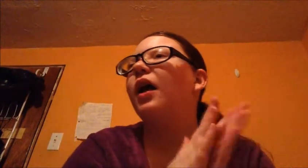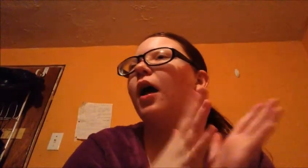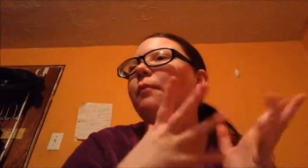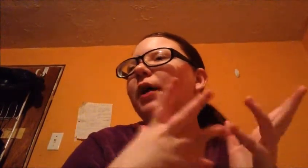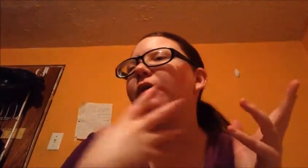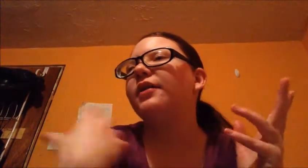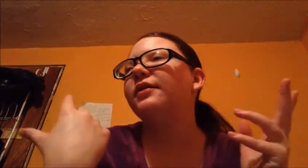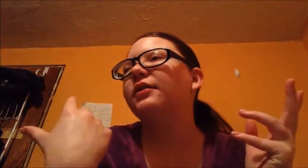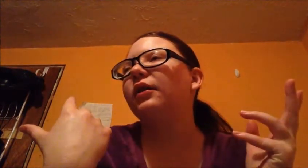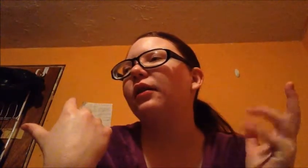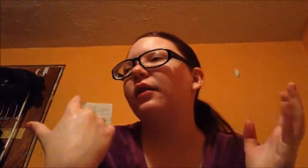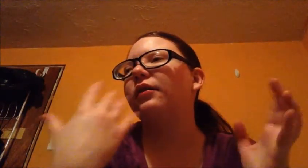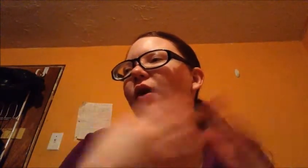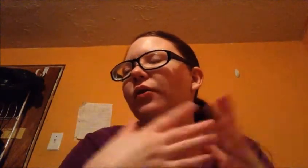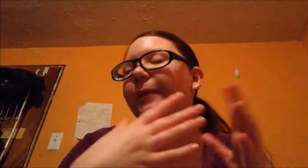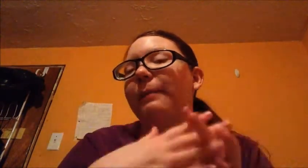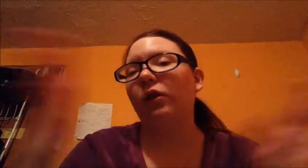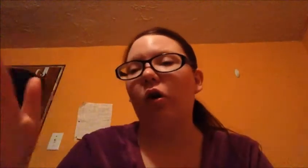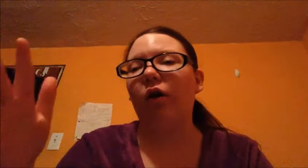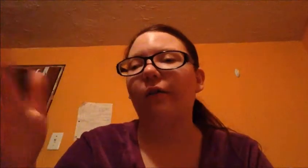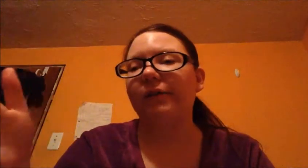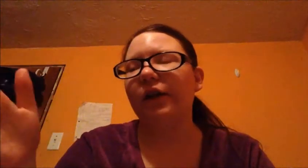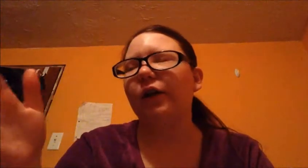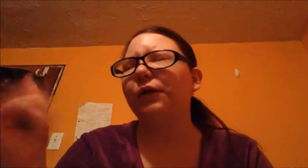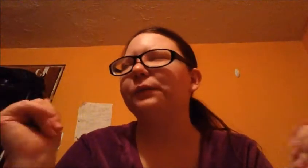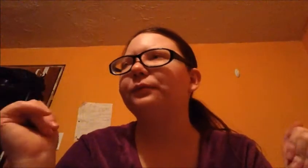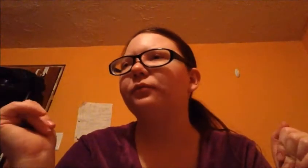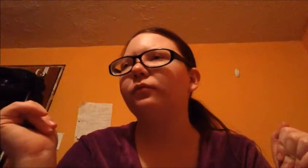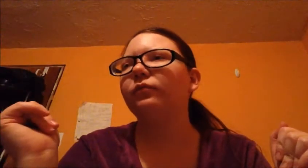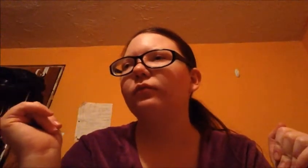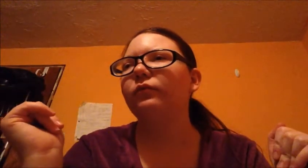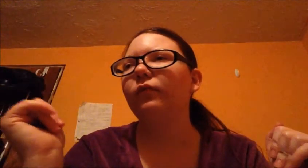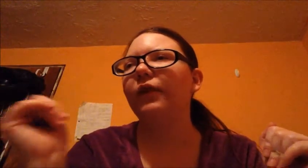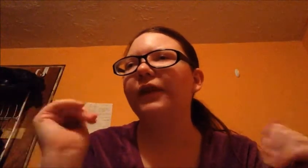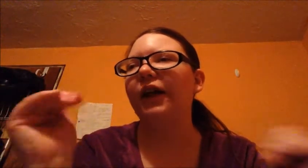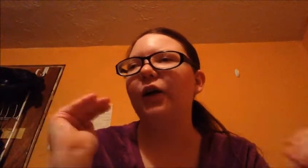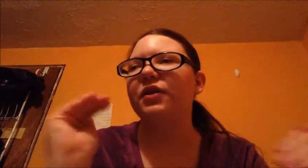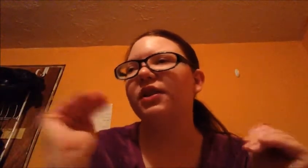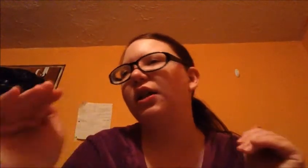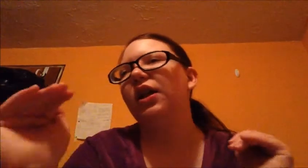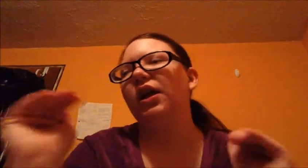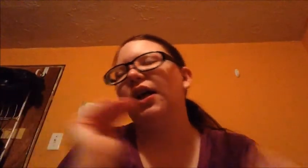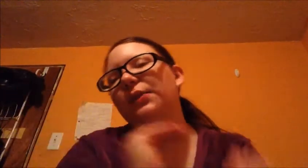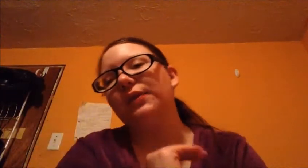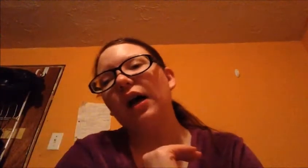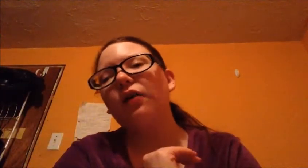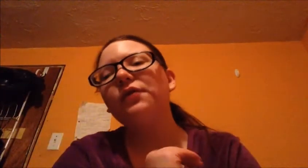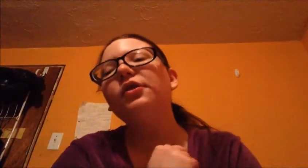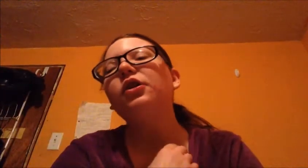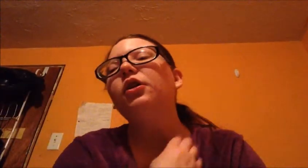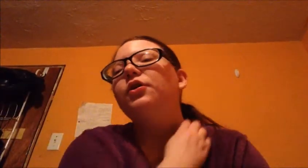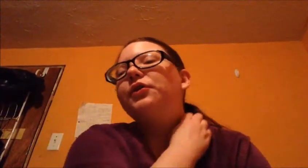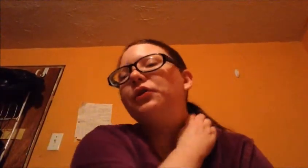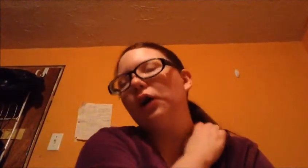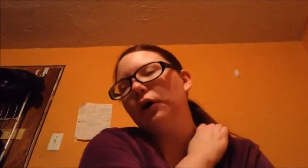But anyways, those might be long video, videos in themselves, so